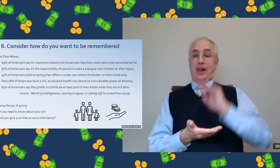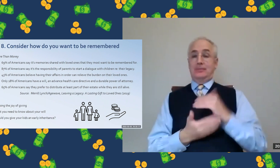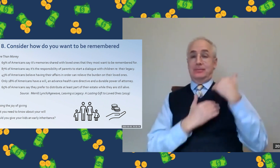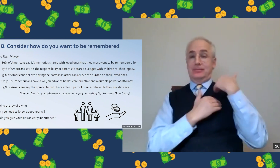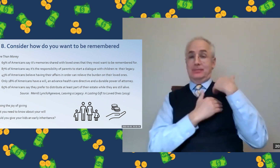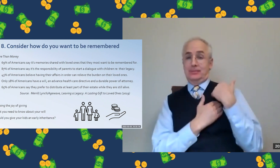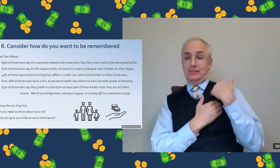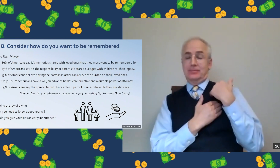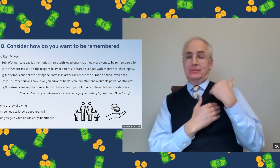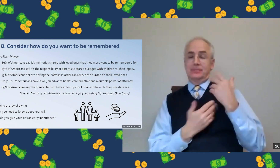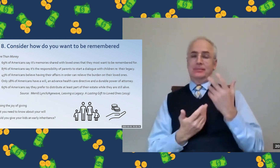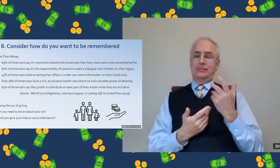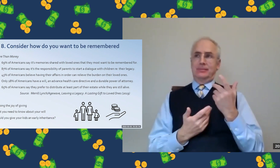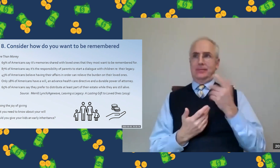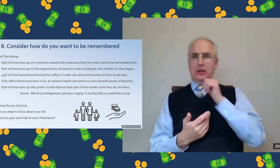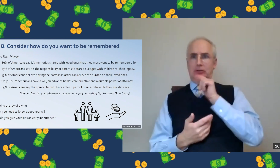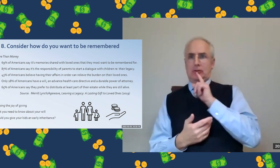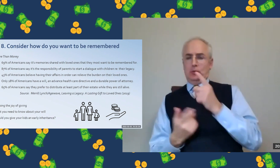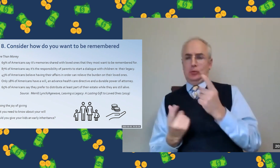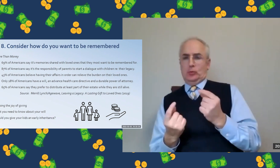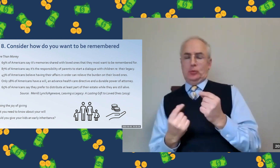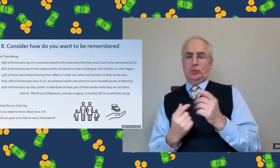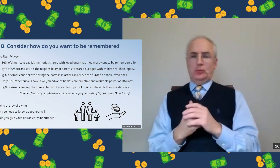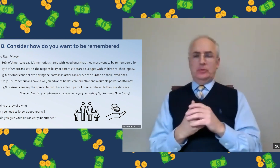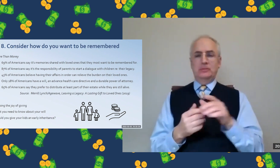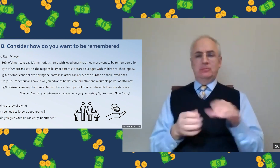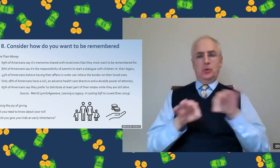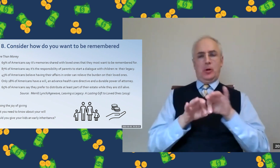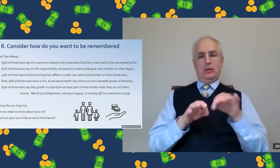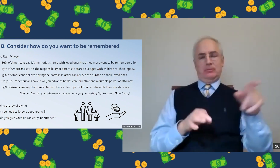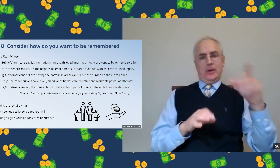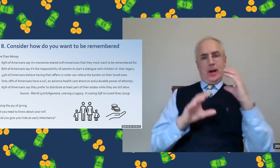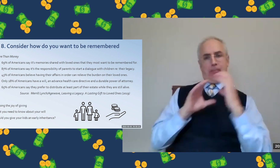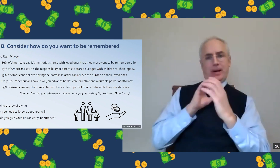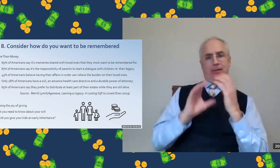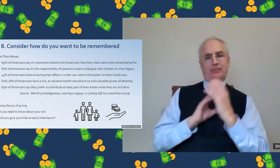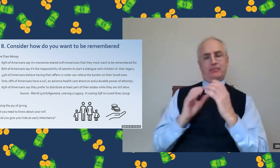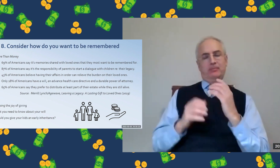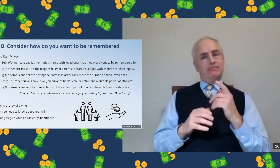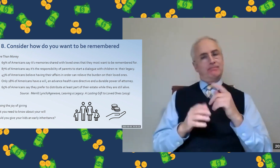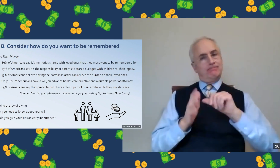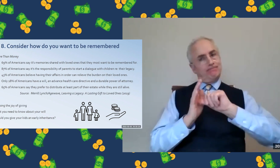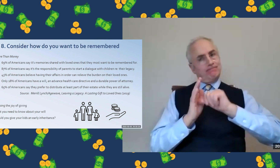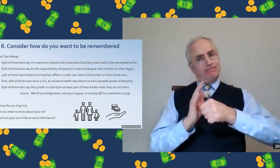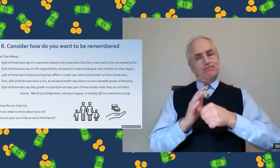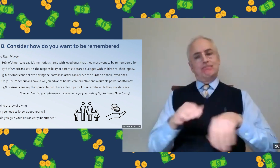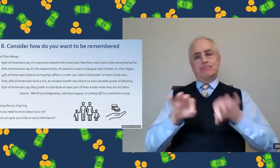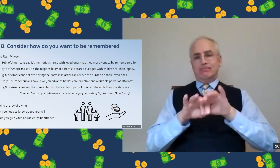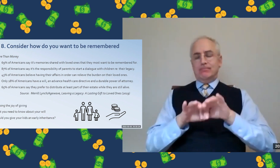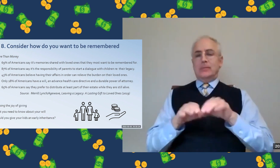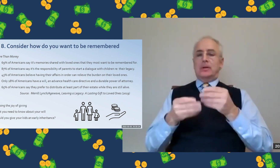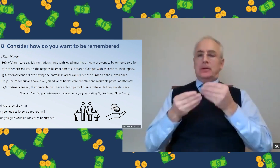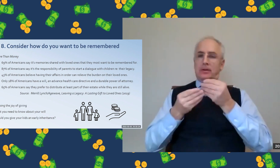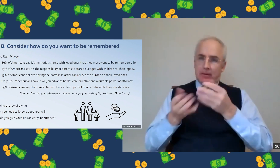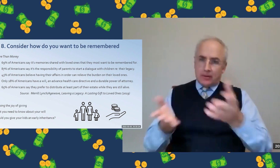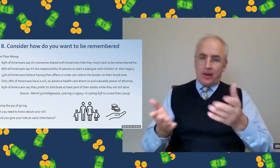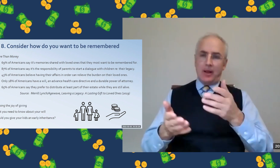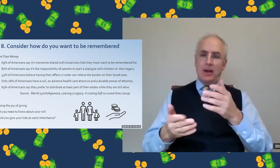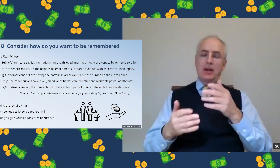That way the children will feel less burdened and unsure about what to do. So the communication piece is truly key